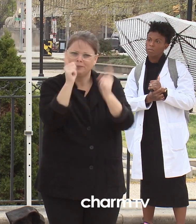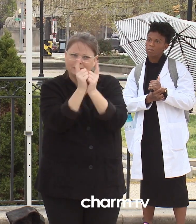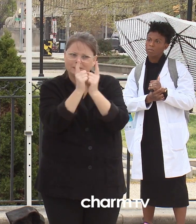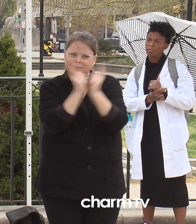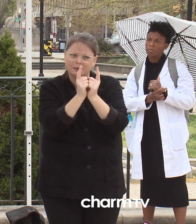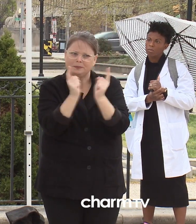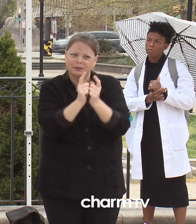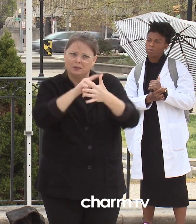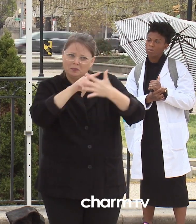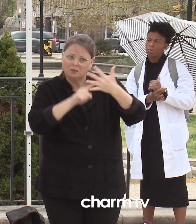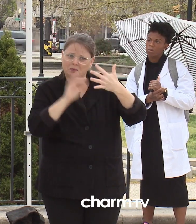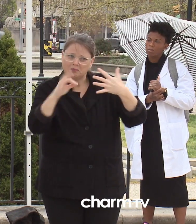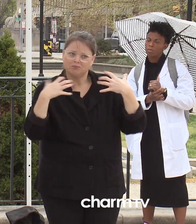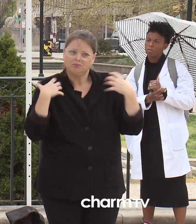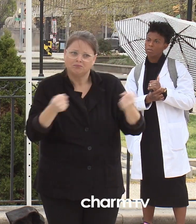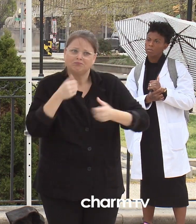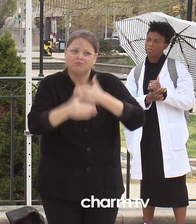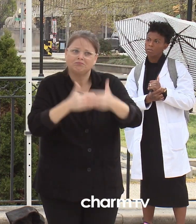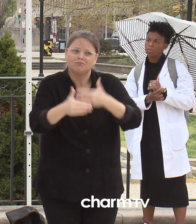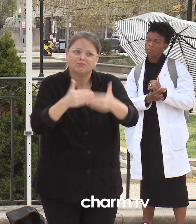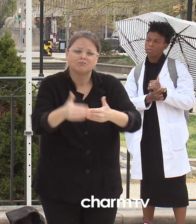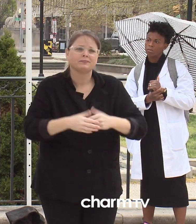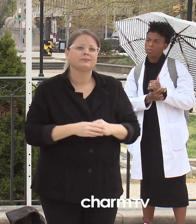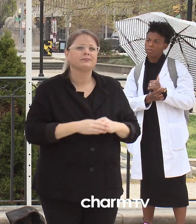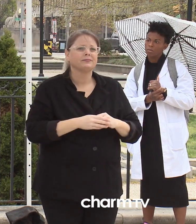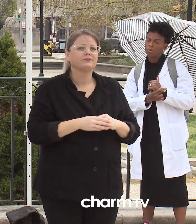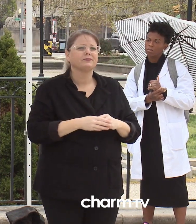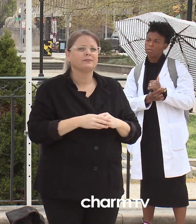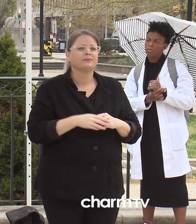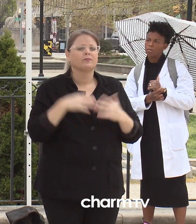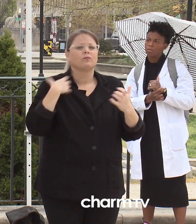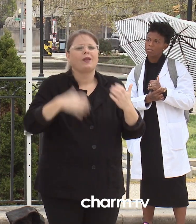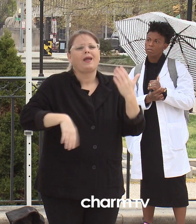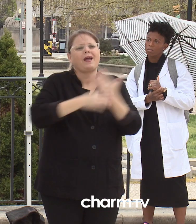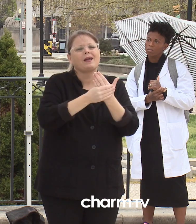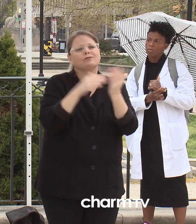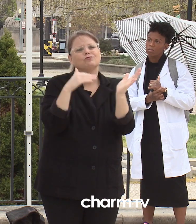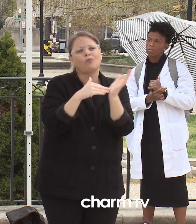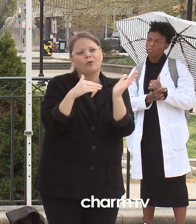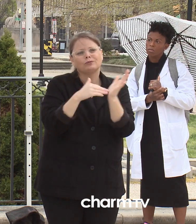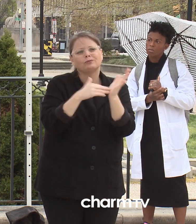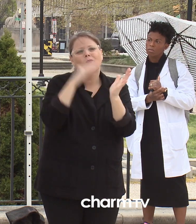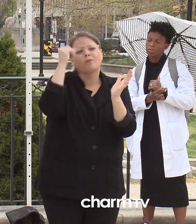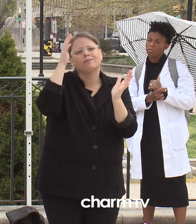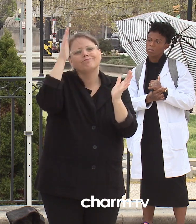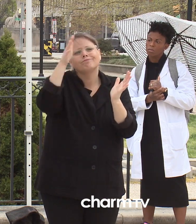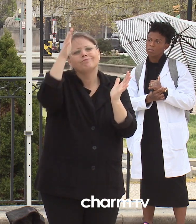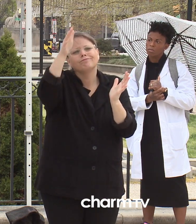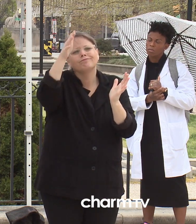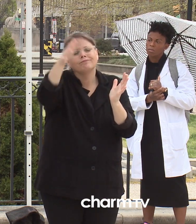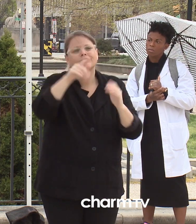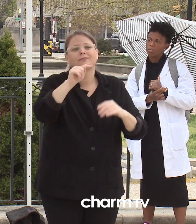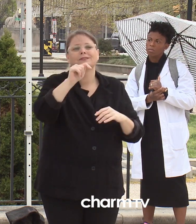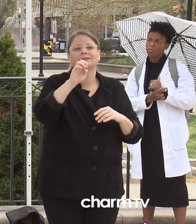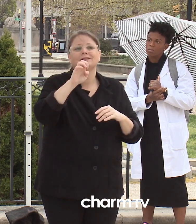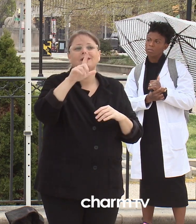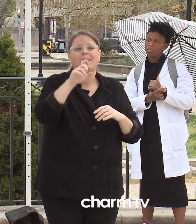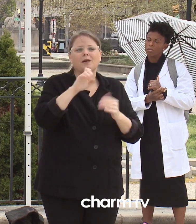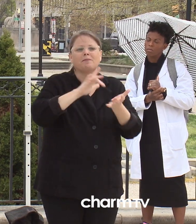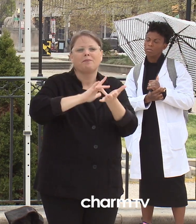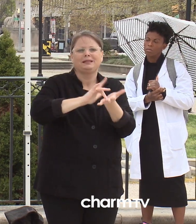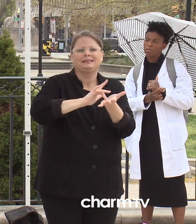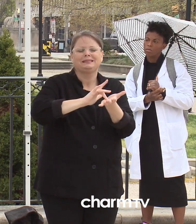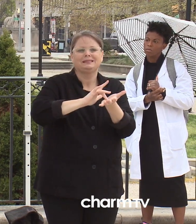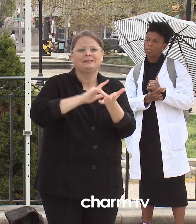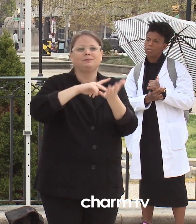program, we're looking in a few weeks to add a physician-directed telemedicine program and potentially to leverage our mobile integrated healthcare